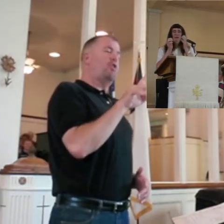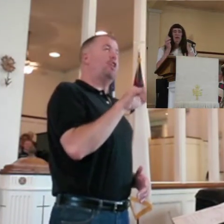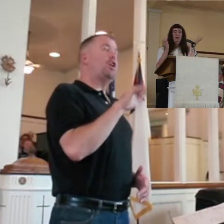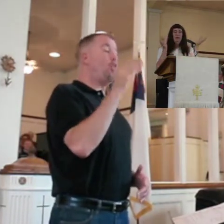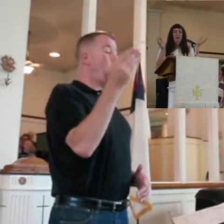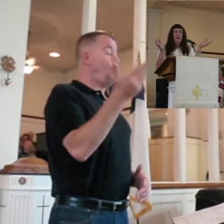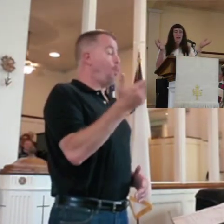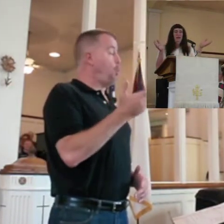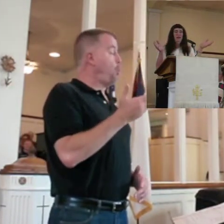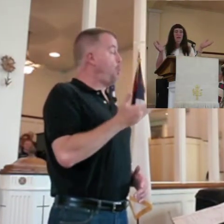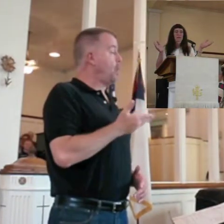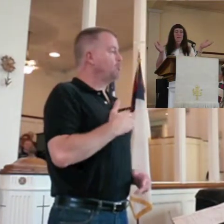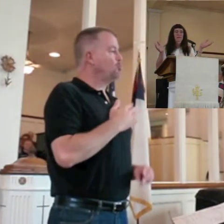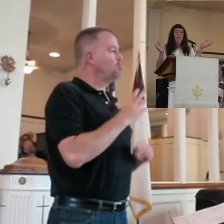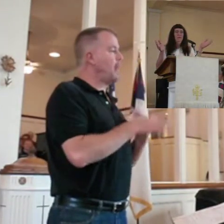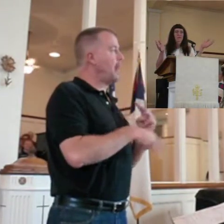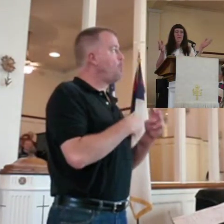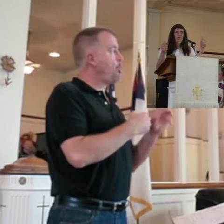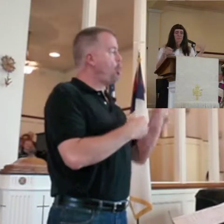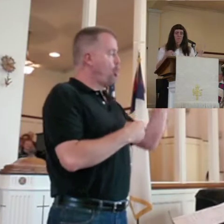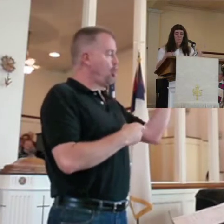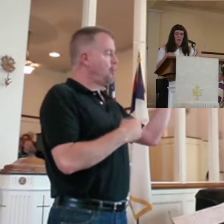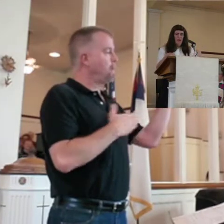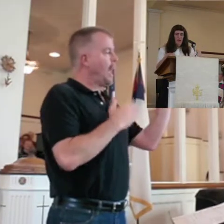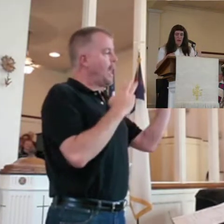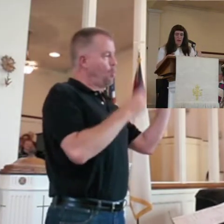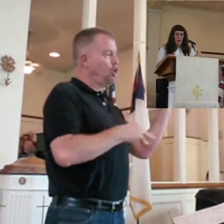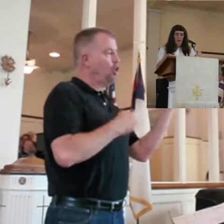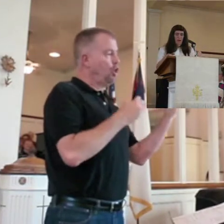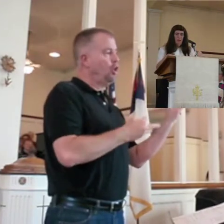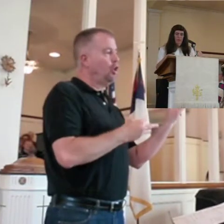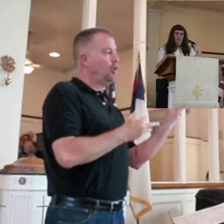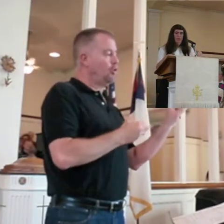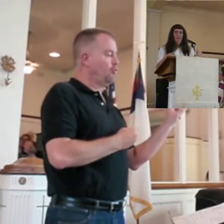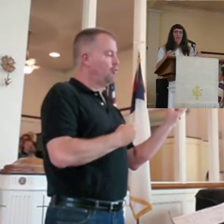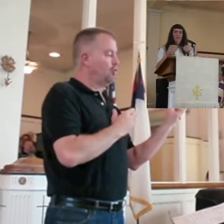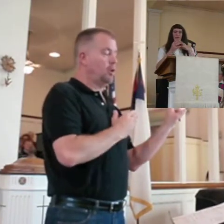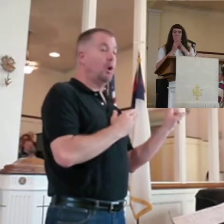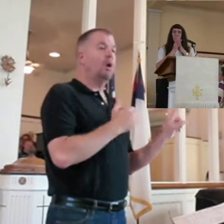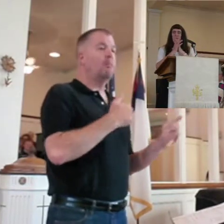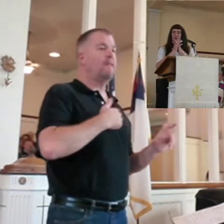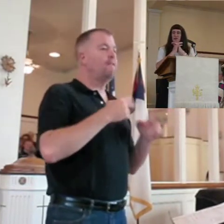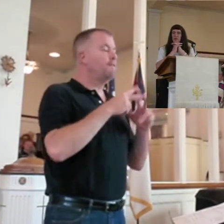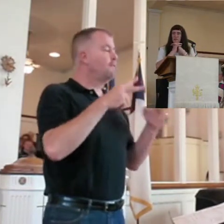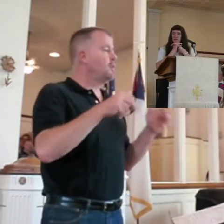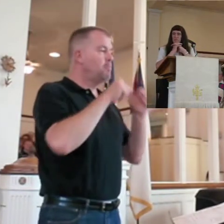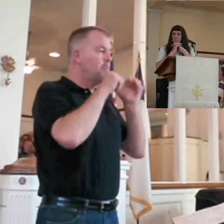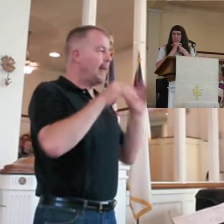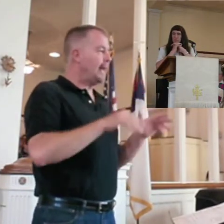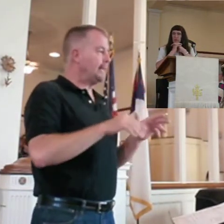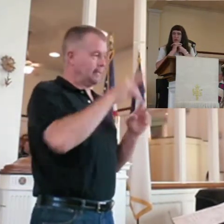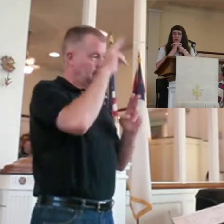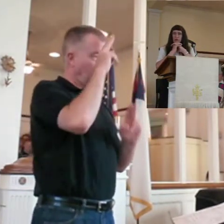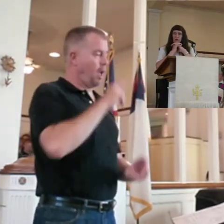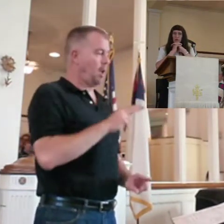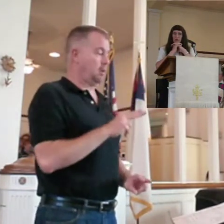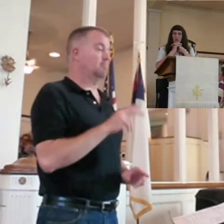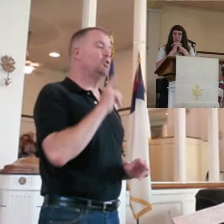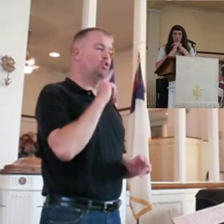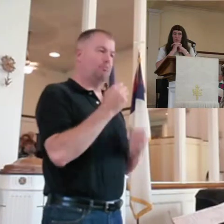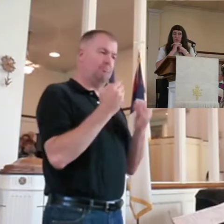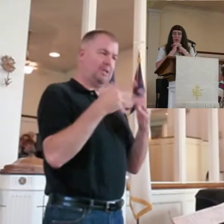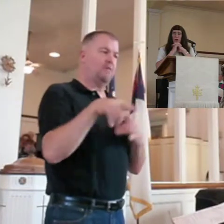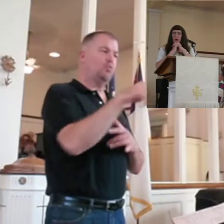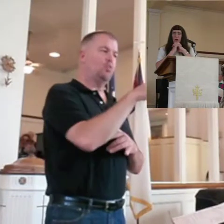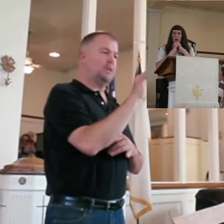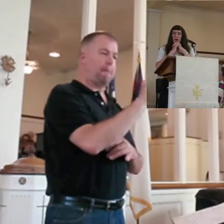And here I am in God's world with you. Now, I've been very privileged and very blessed, and I'm sure many of you have